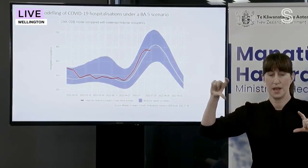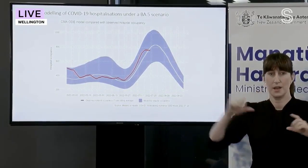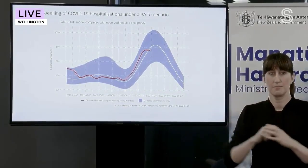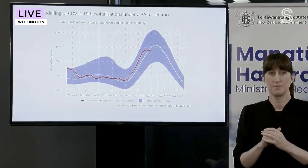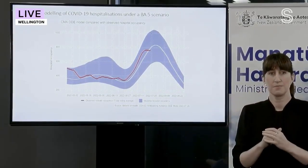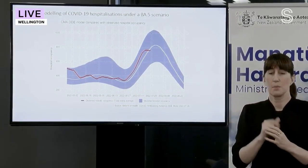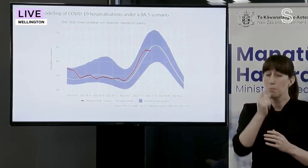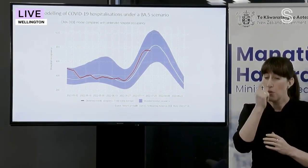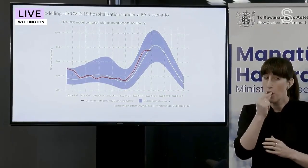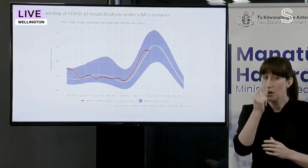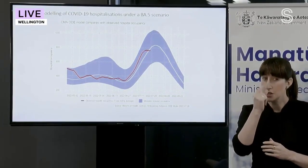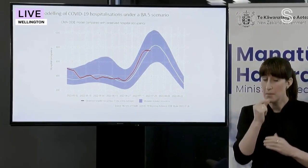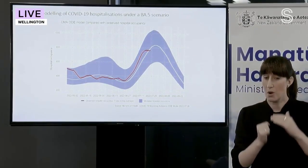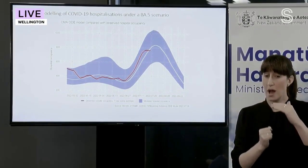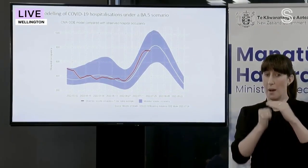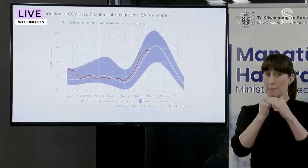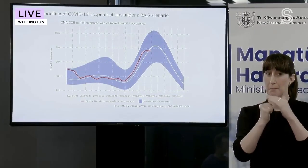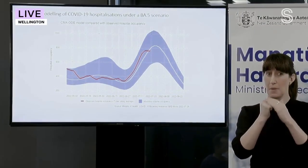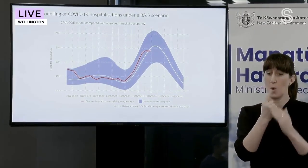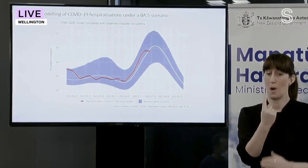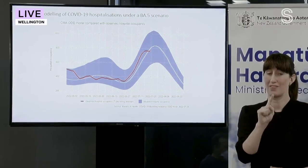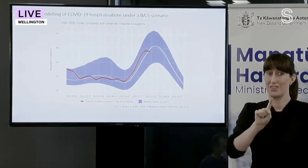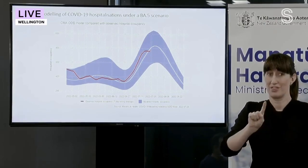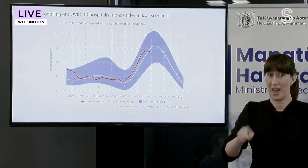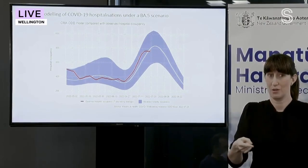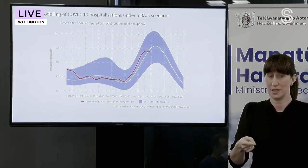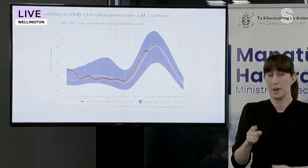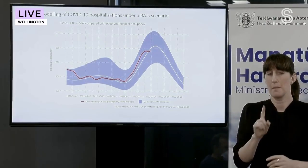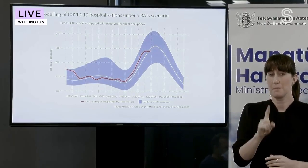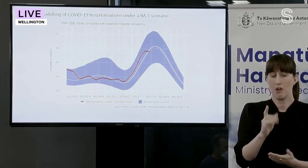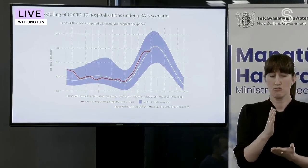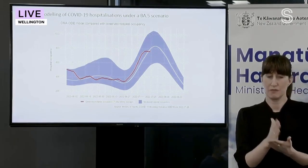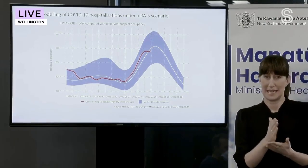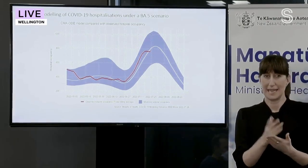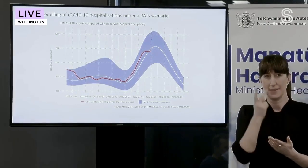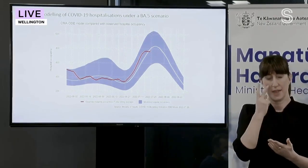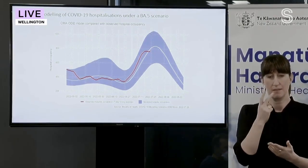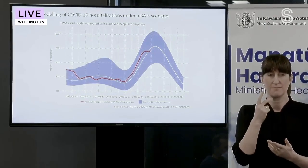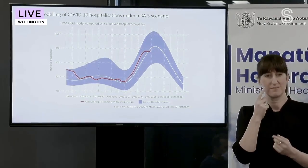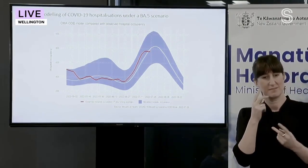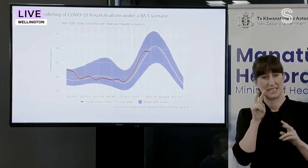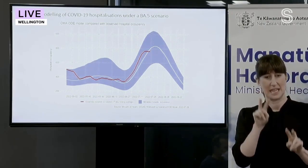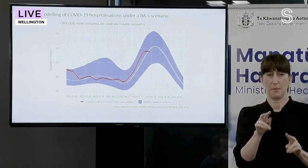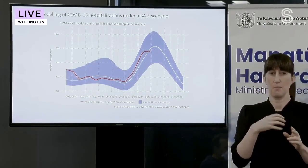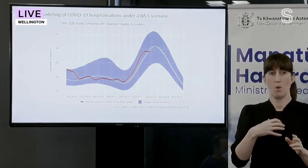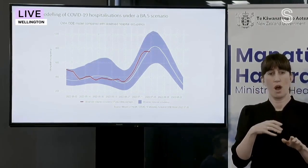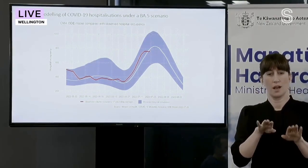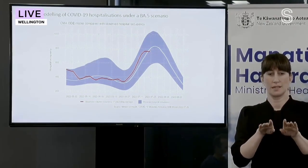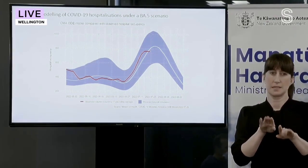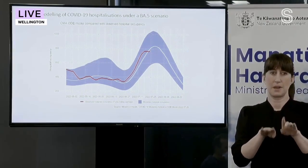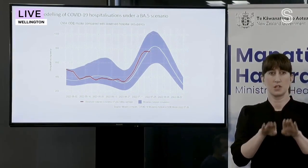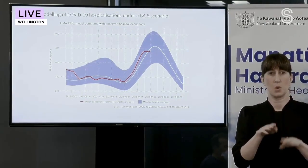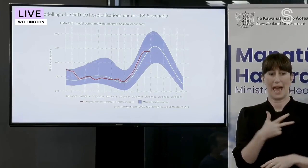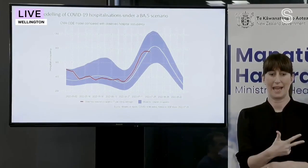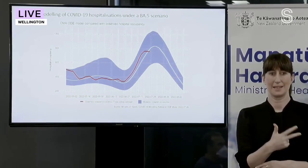more than 1,000 occupied beds. We're tracking closer to a peak of 850, and we got close to that over the weekend. The numbers